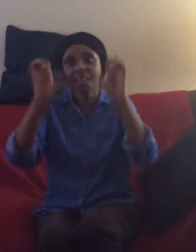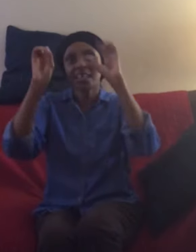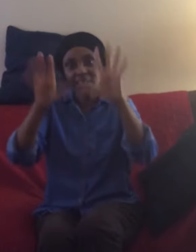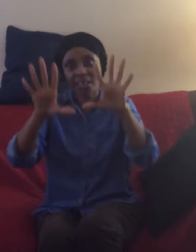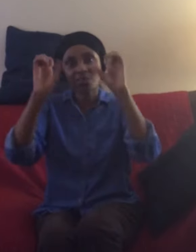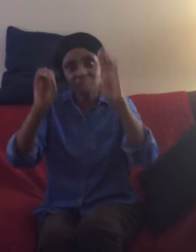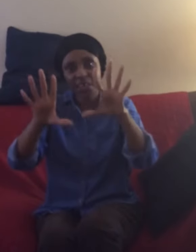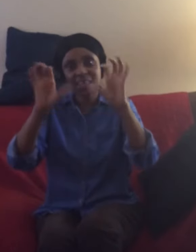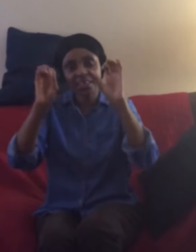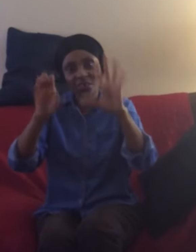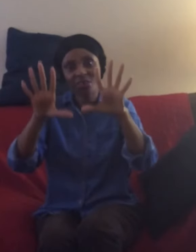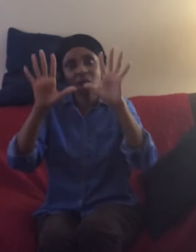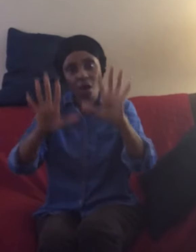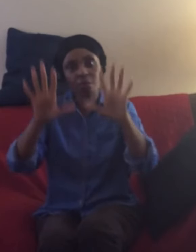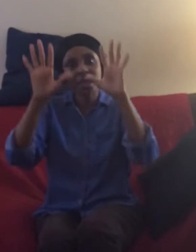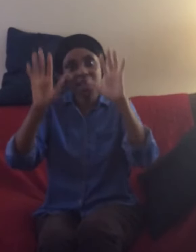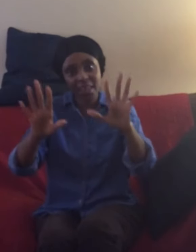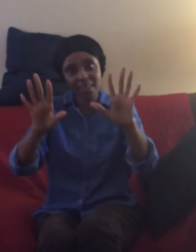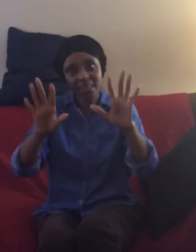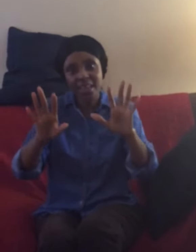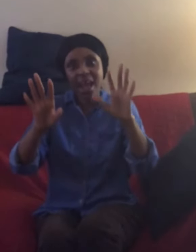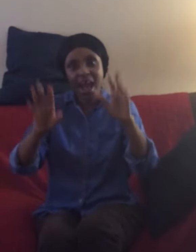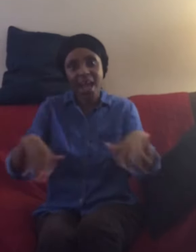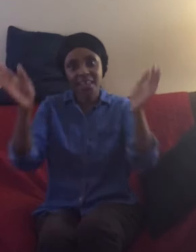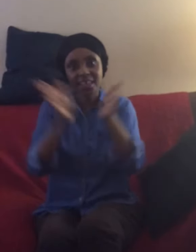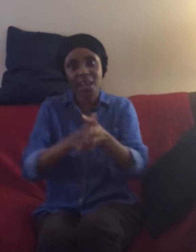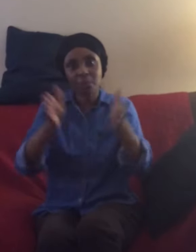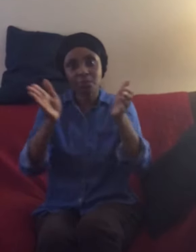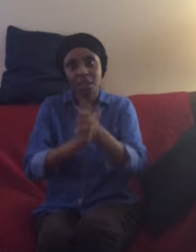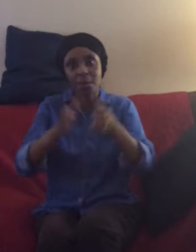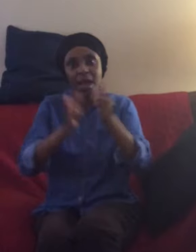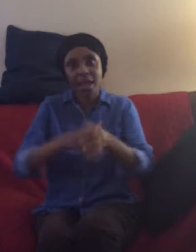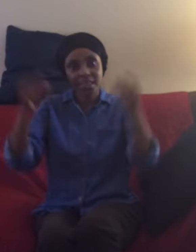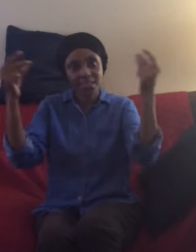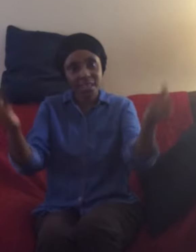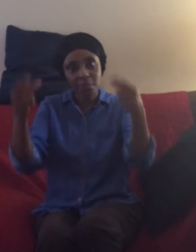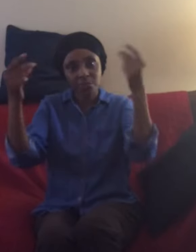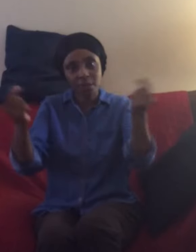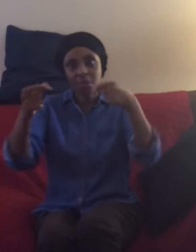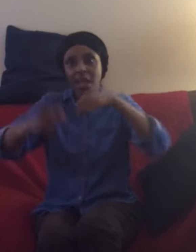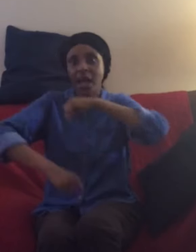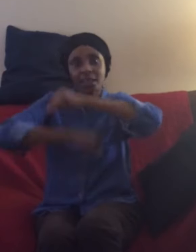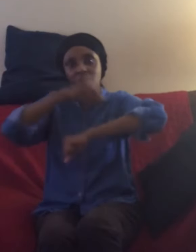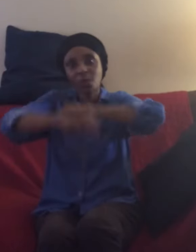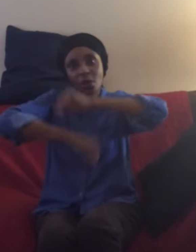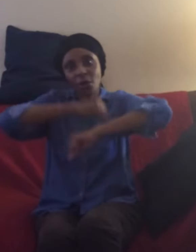little fingers on my hand i can clap them i can snap them i can roll